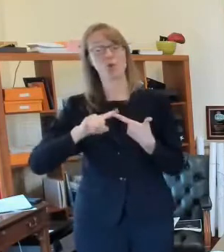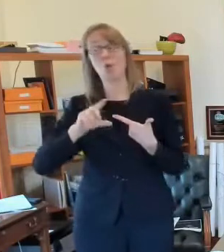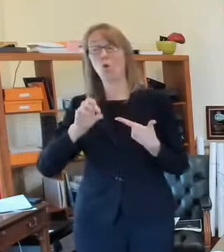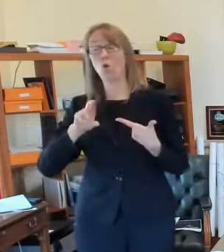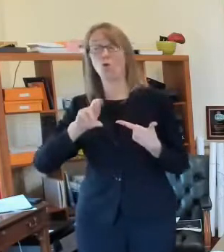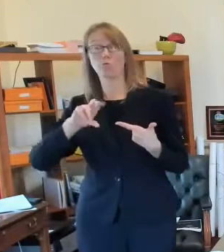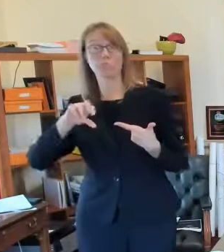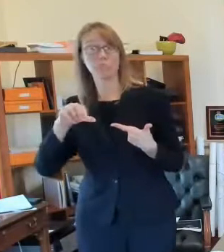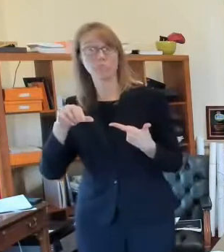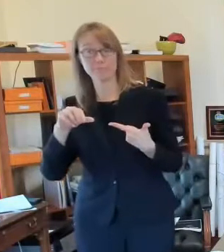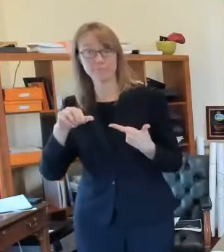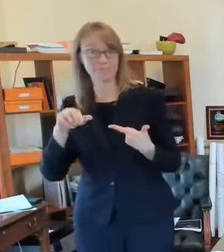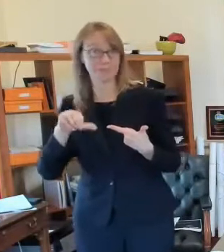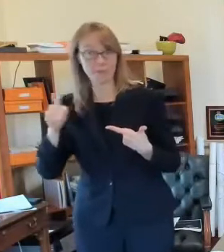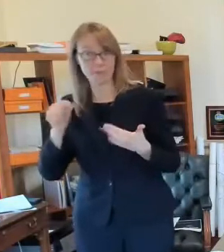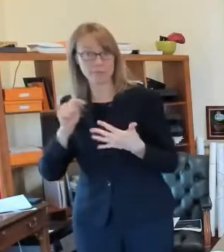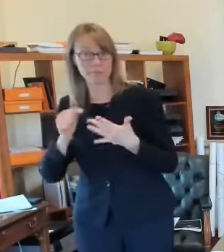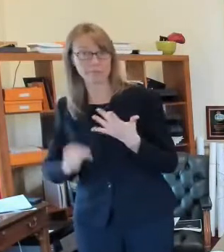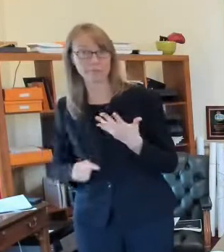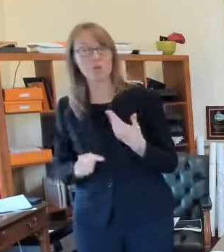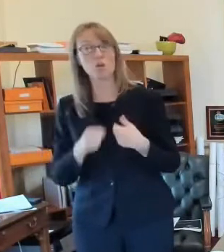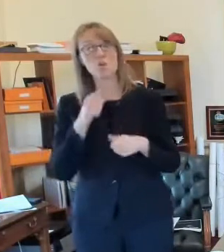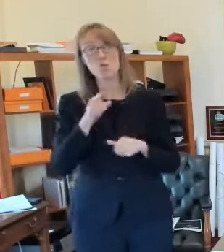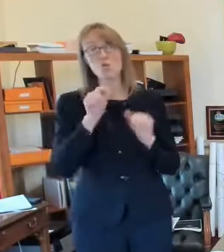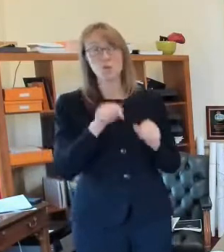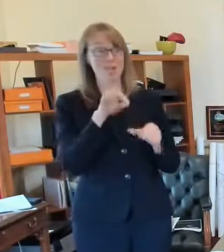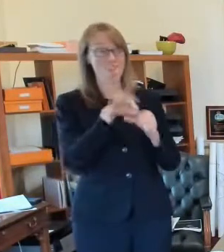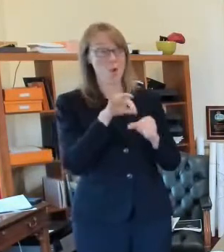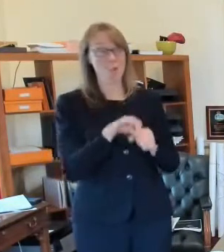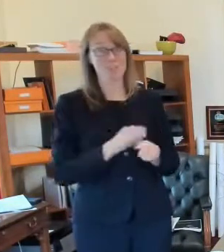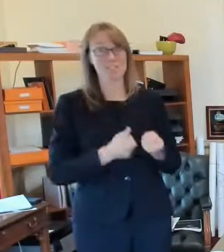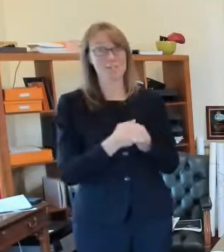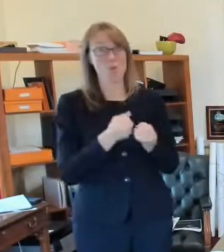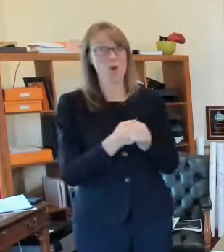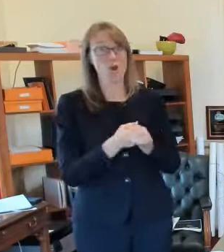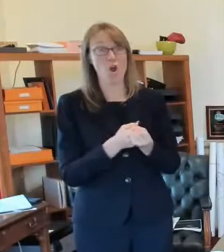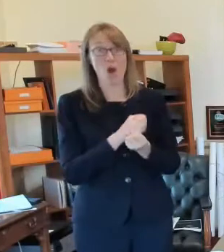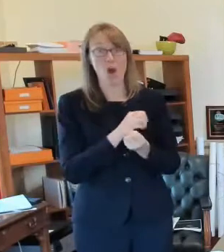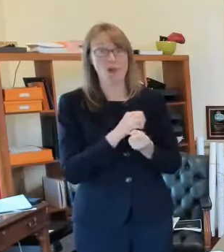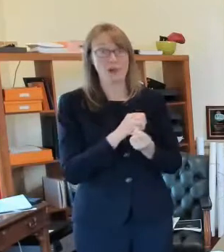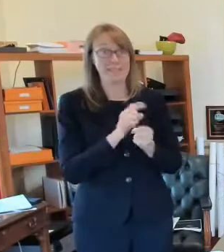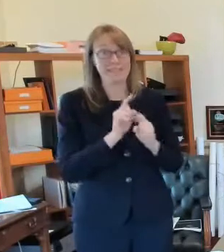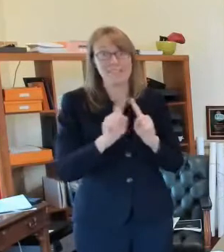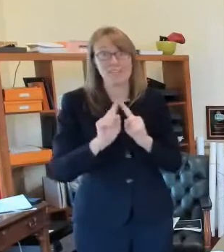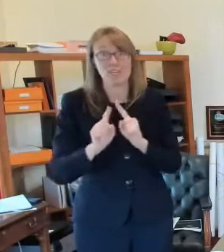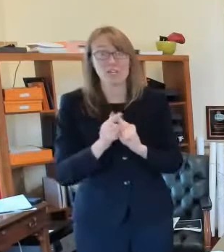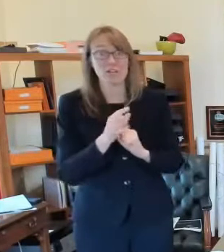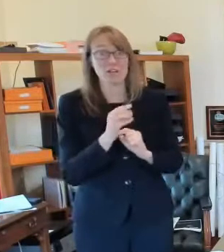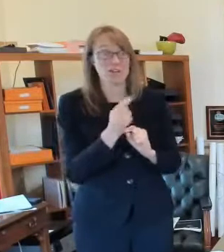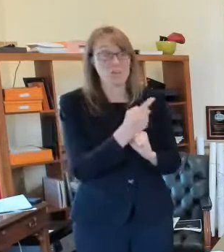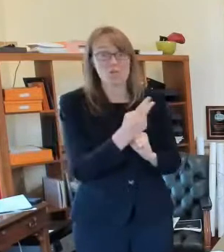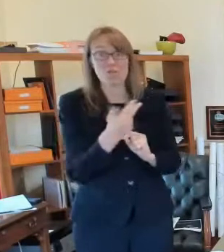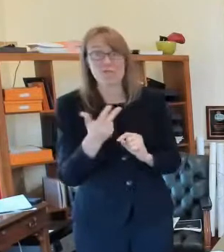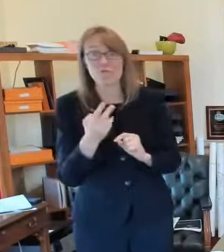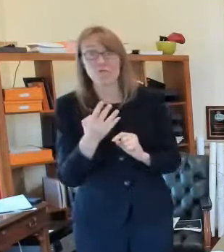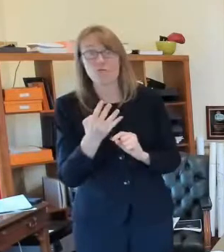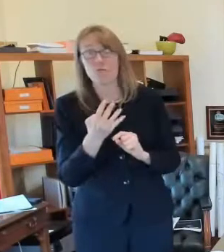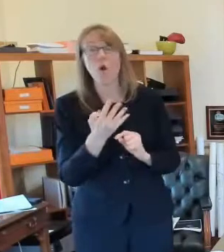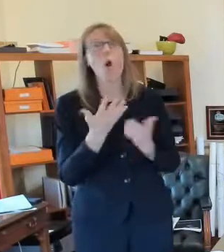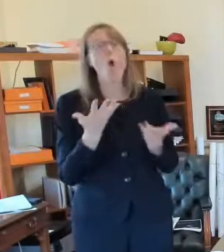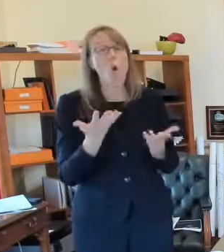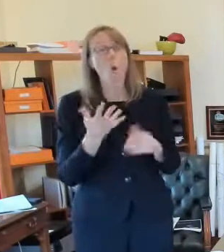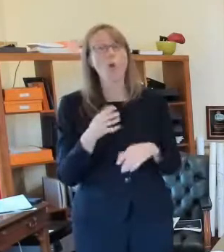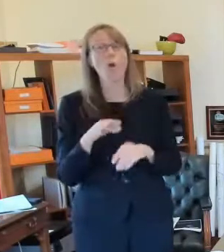if you want or you can vote for just one and so i think you know that we do need to communicate